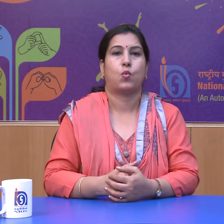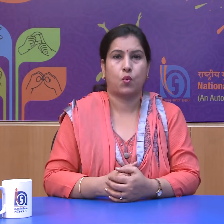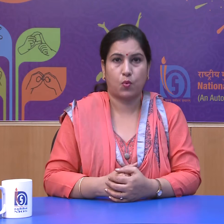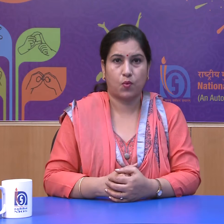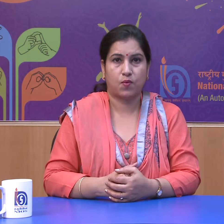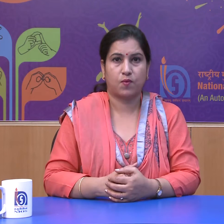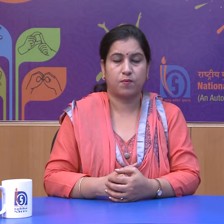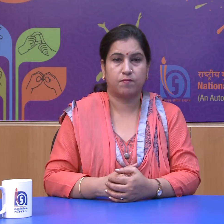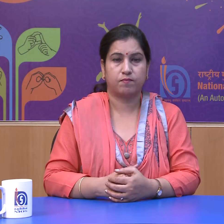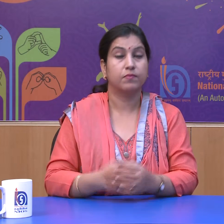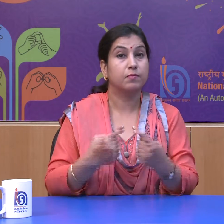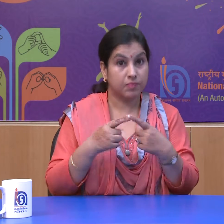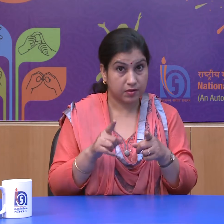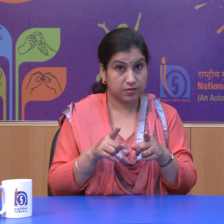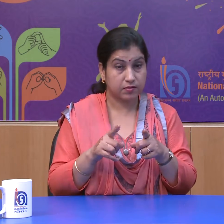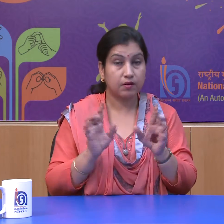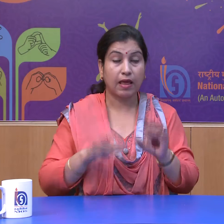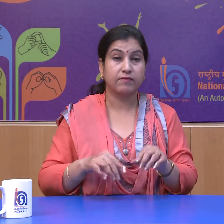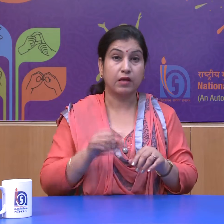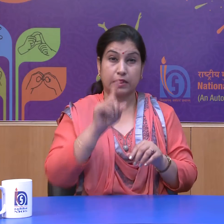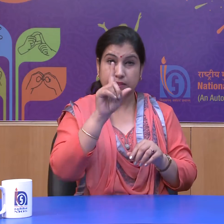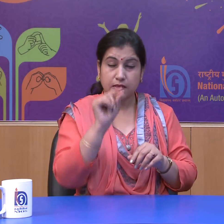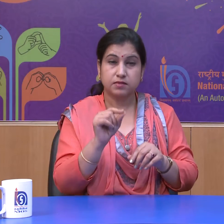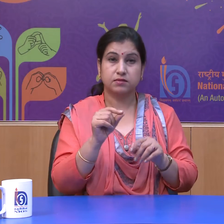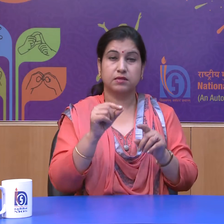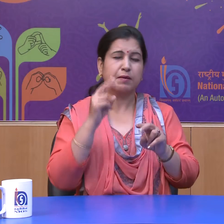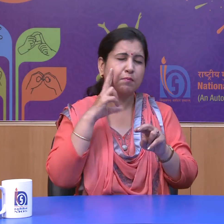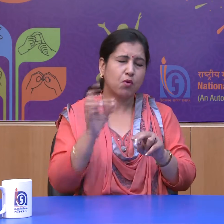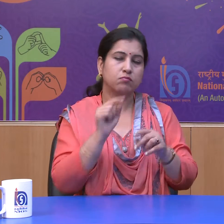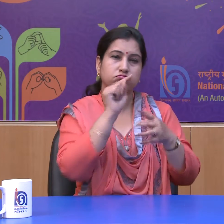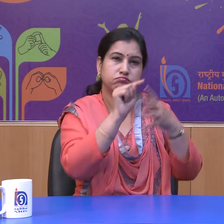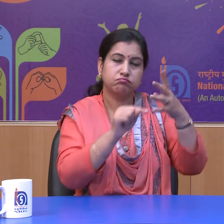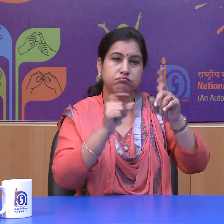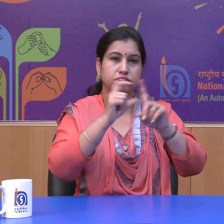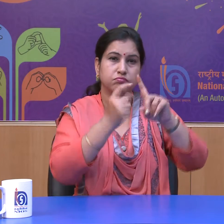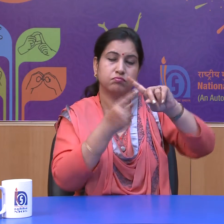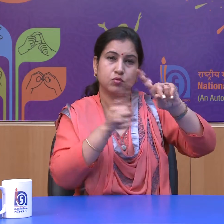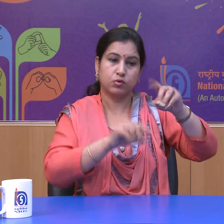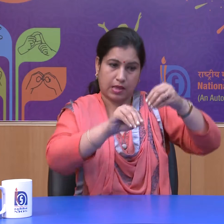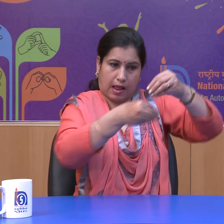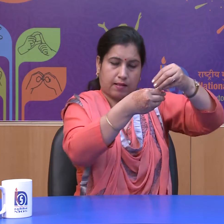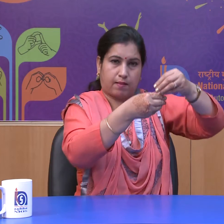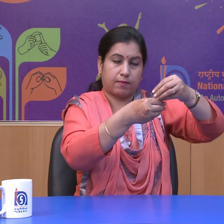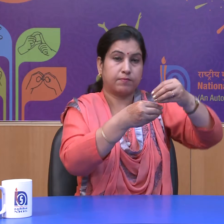However, 10 fundamental duties were added under article 51 a